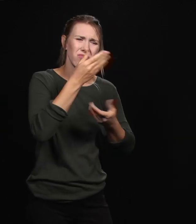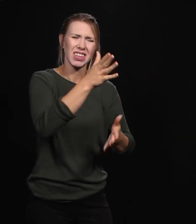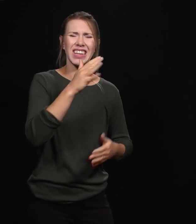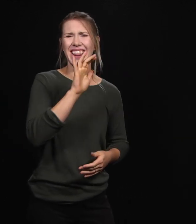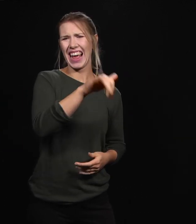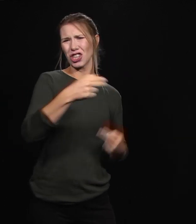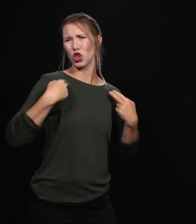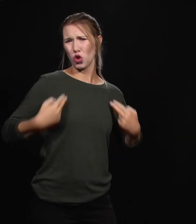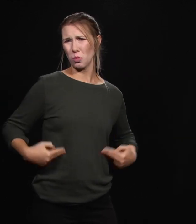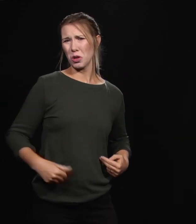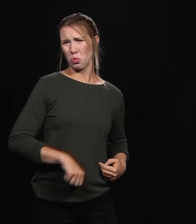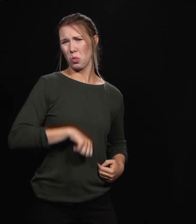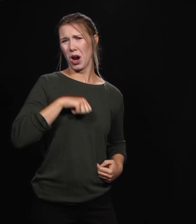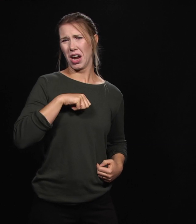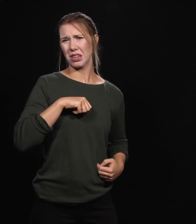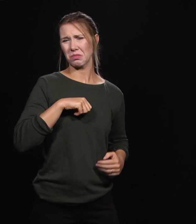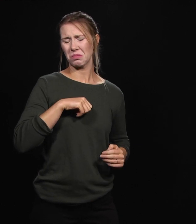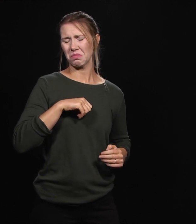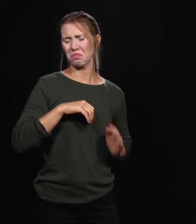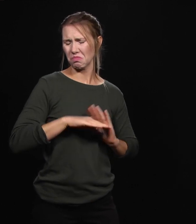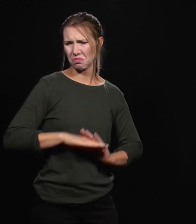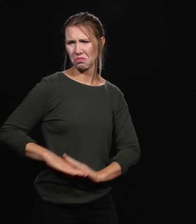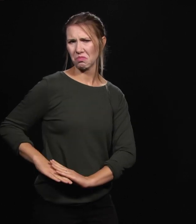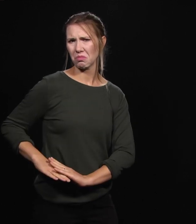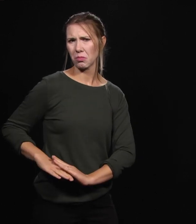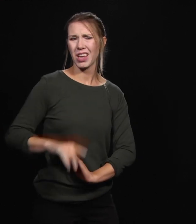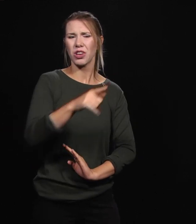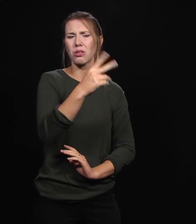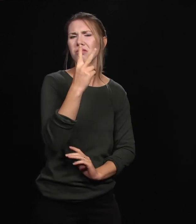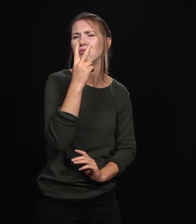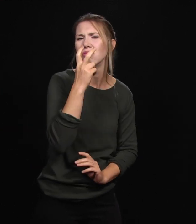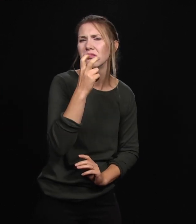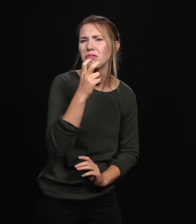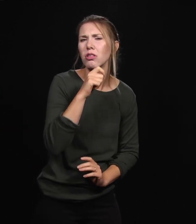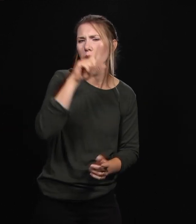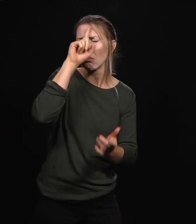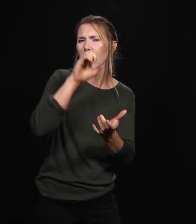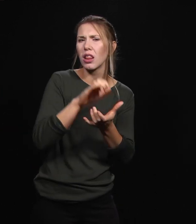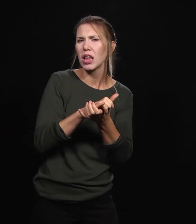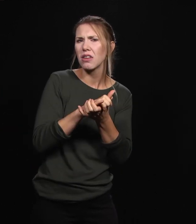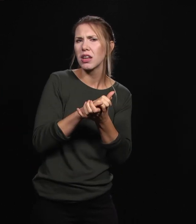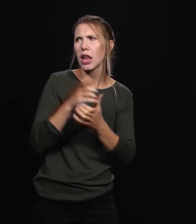And it's also disbelief that Jesus is, in fact, that good of a Savior, but He is.